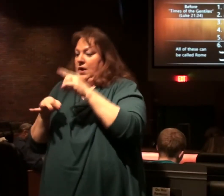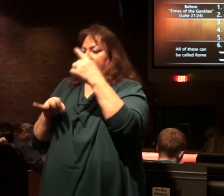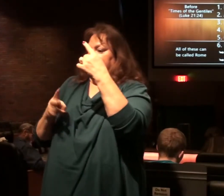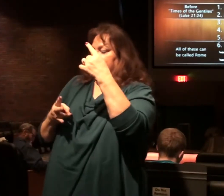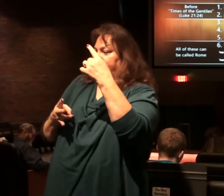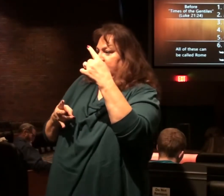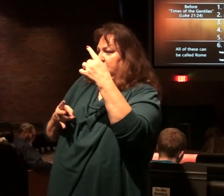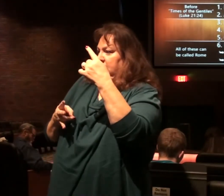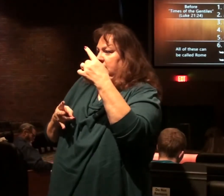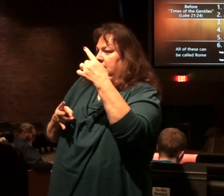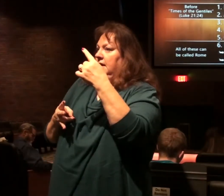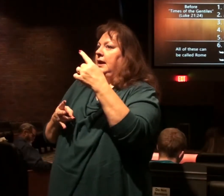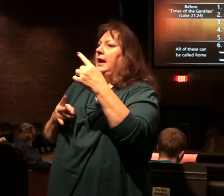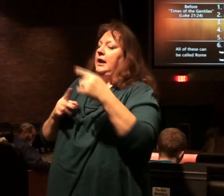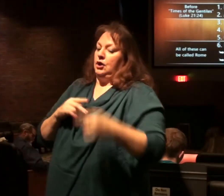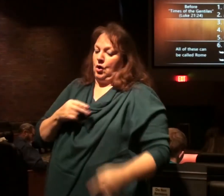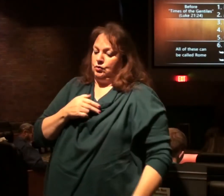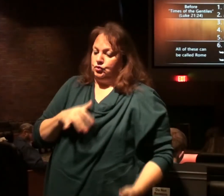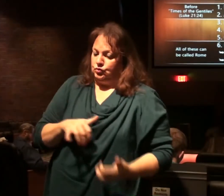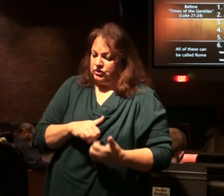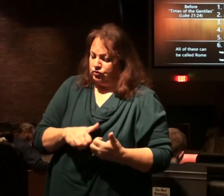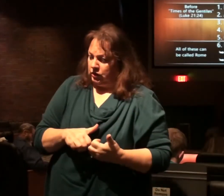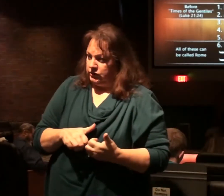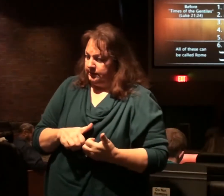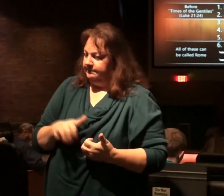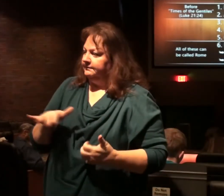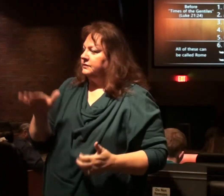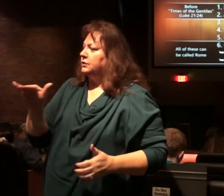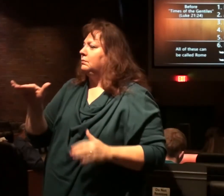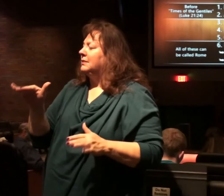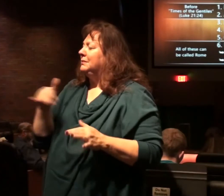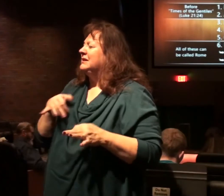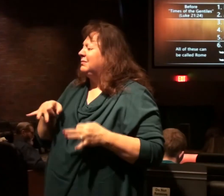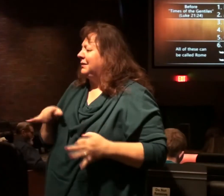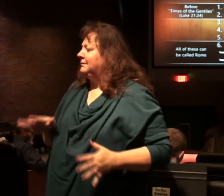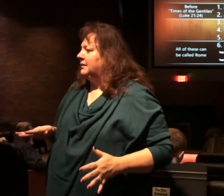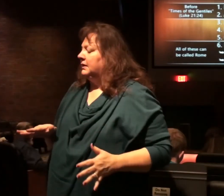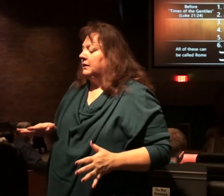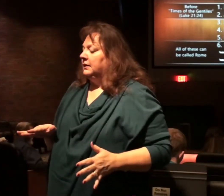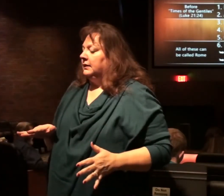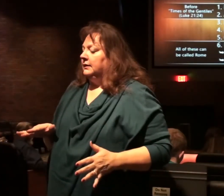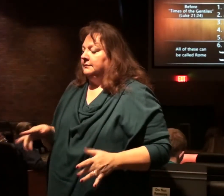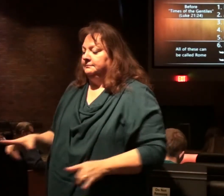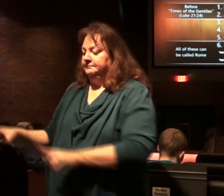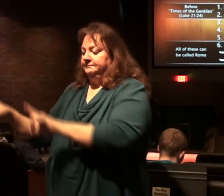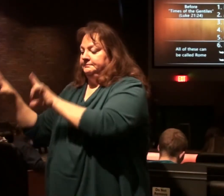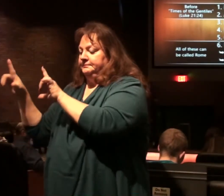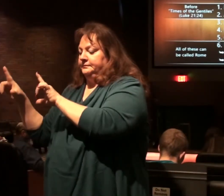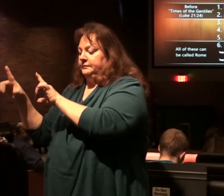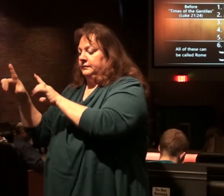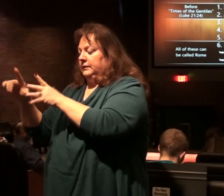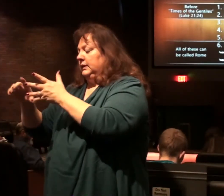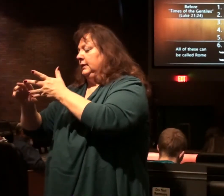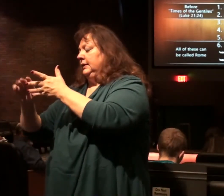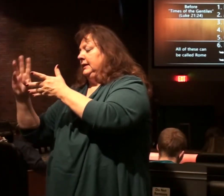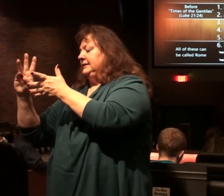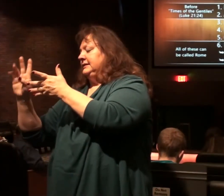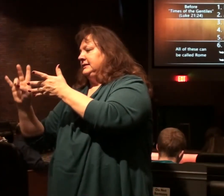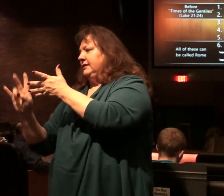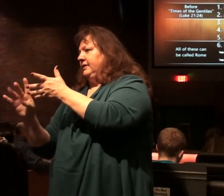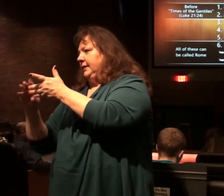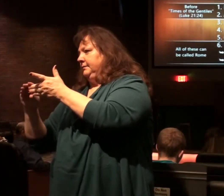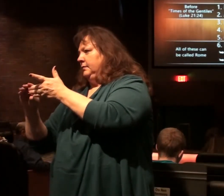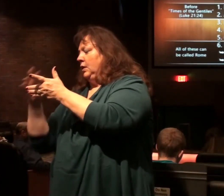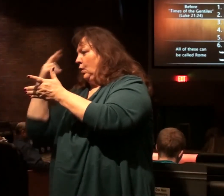goes to destruction. destruction. So you see what happens. We have, and that's why I put on here, all these can be called Rome.